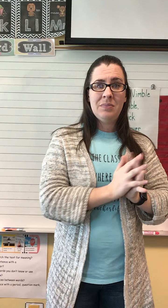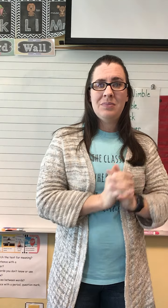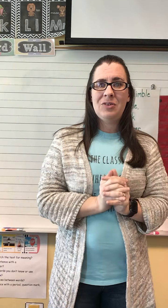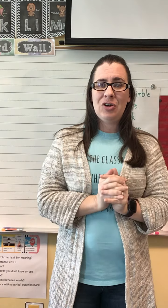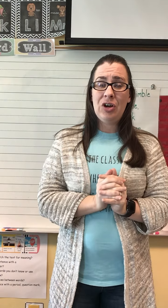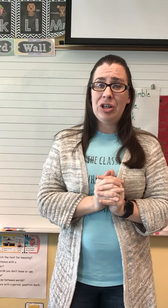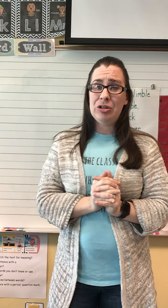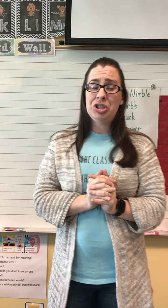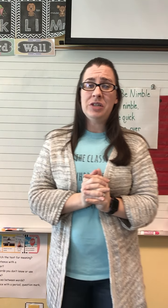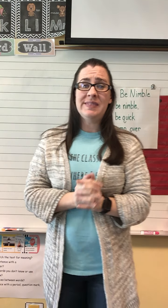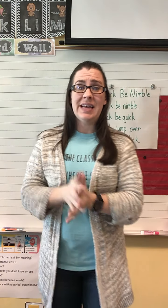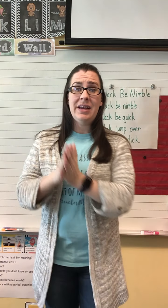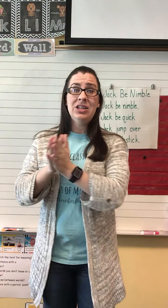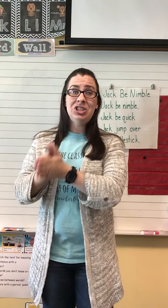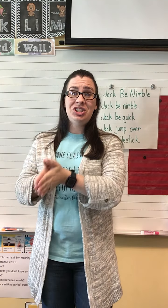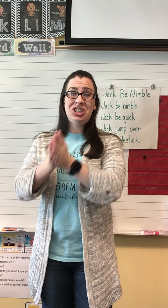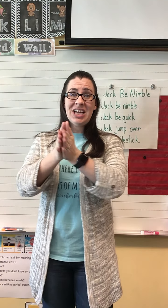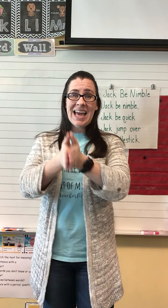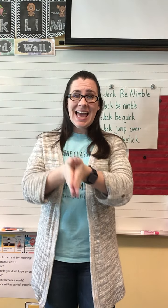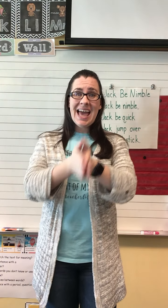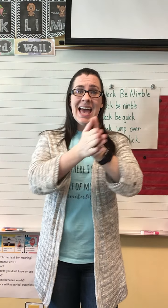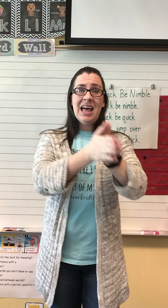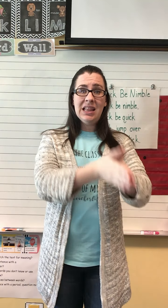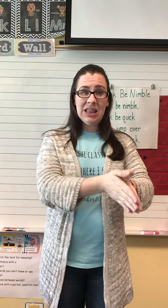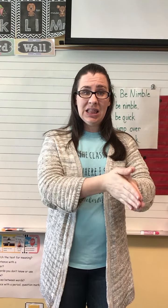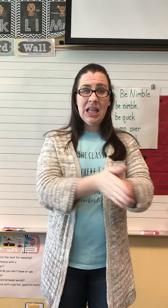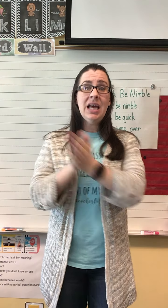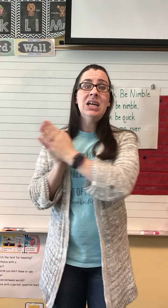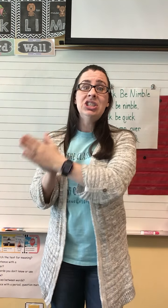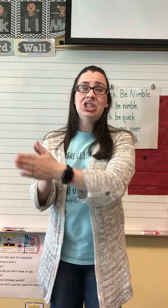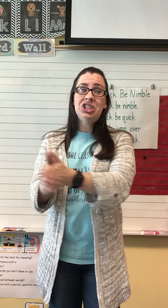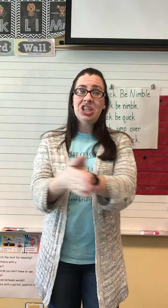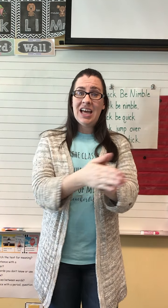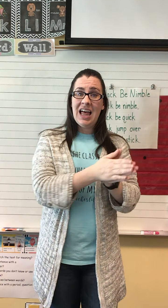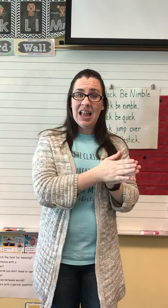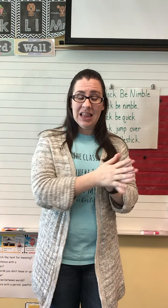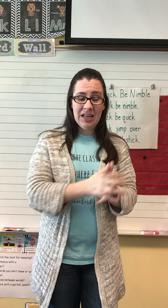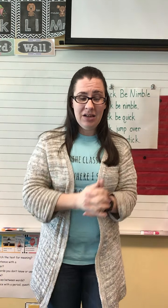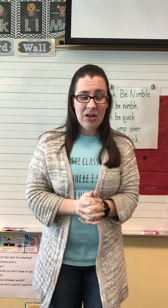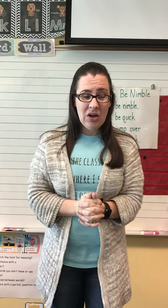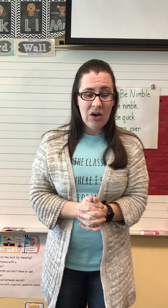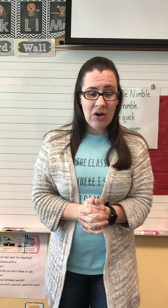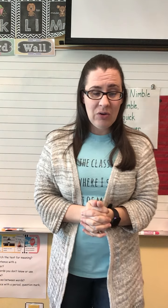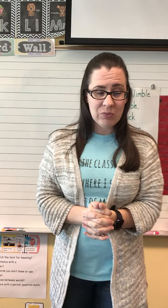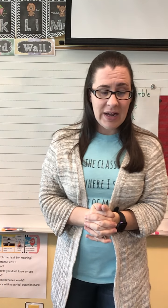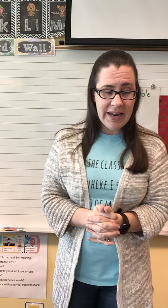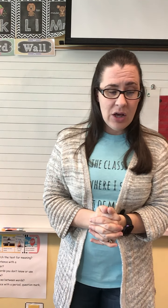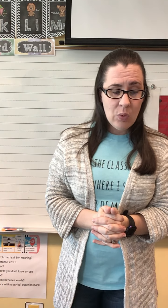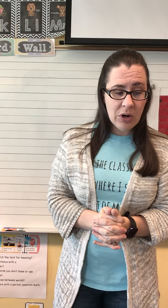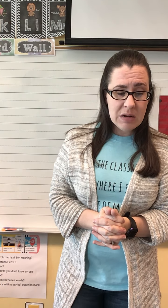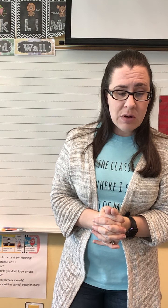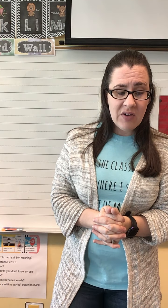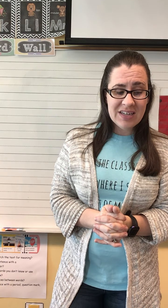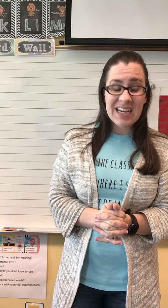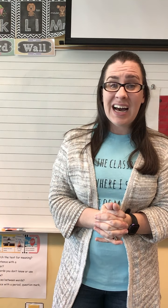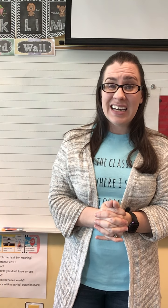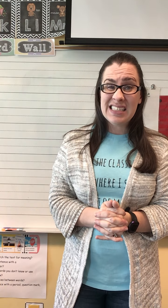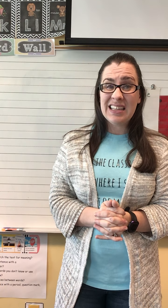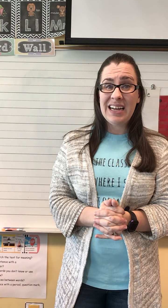Good. You should have said sh. Eh. L. Shell. All right. We're going to move on to isolating